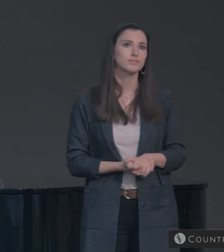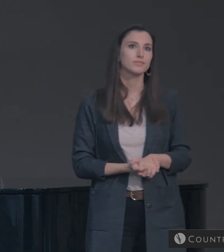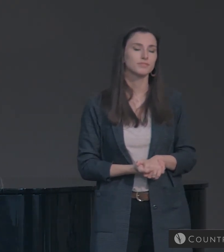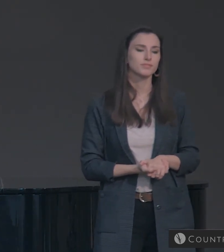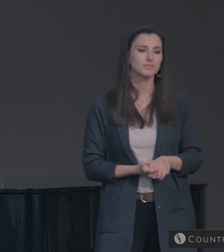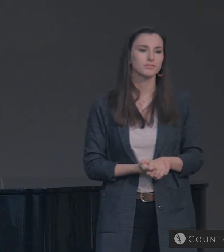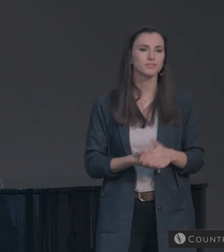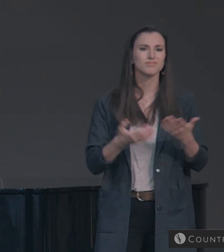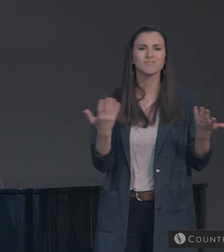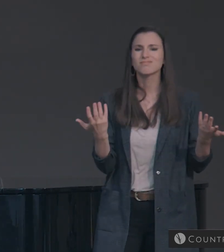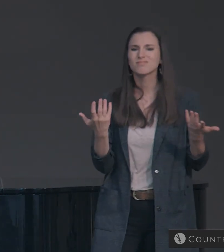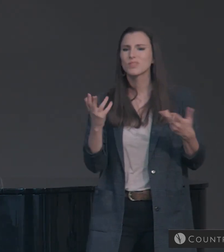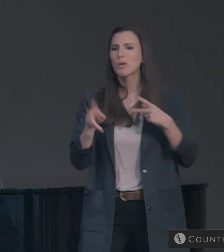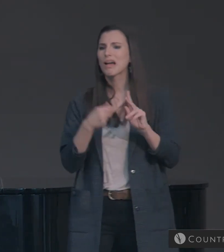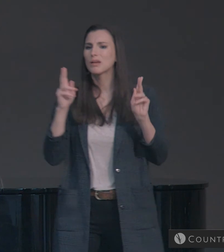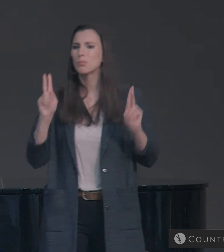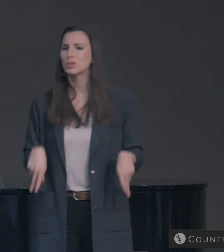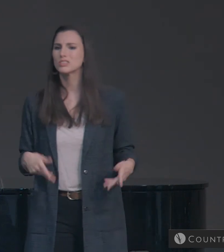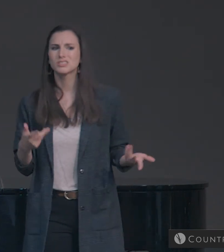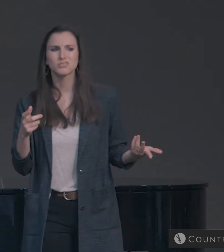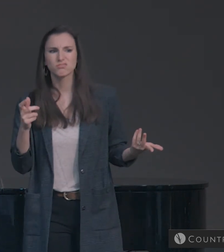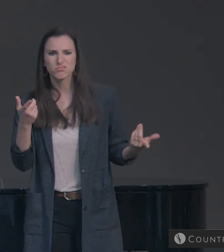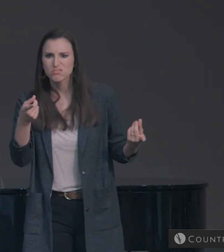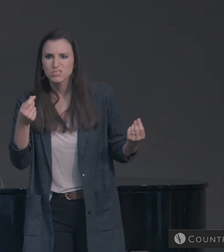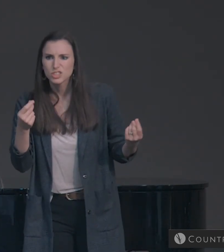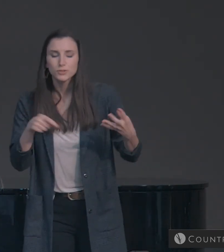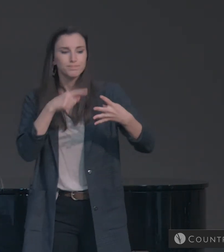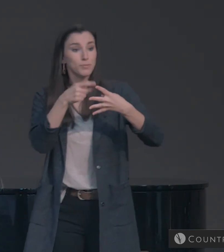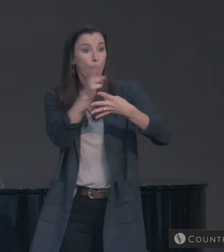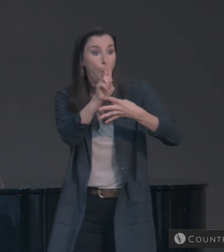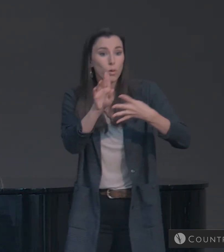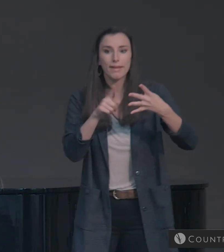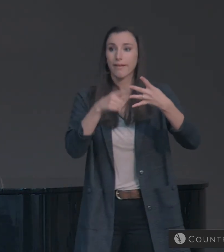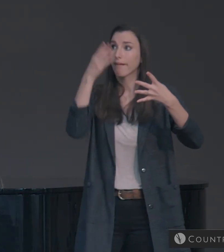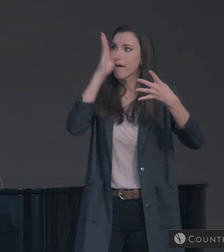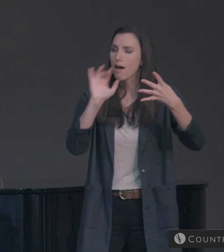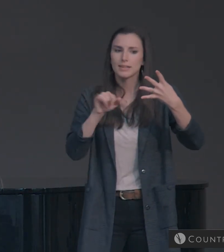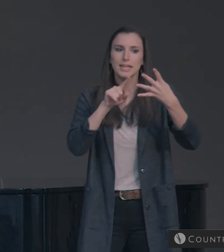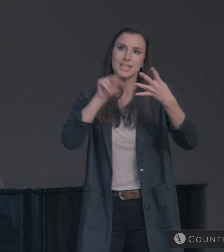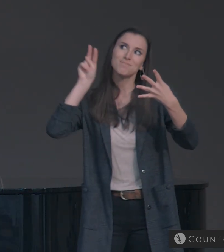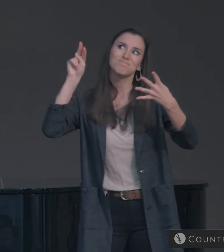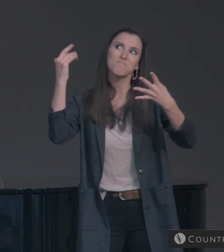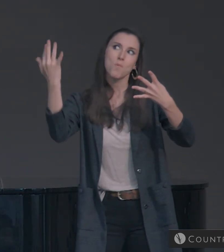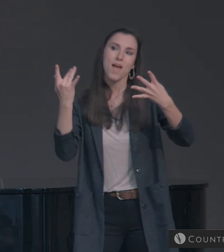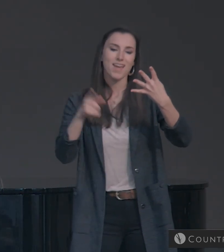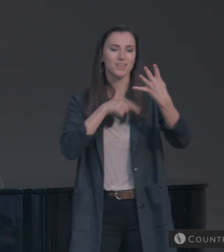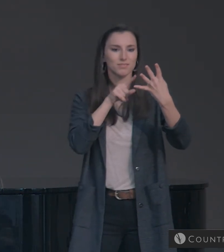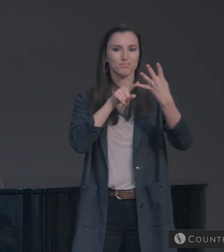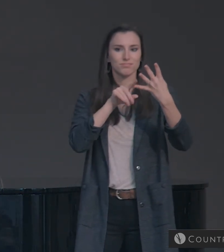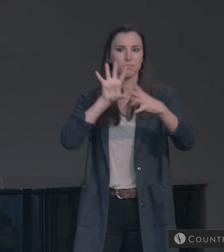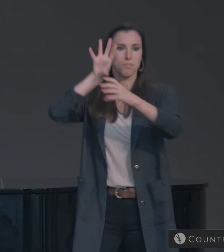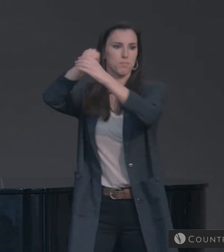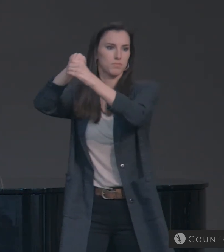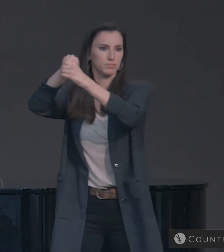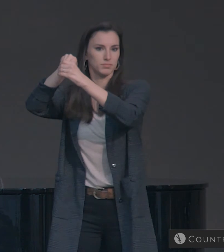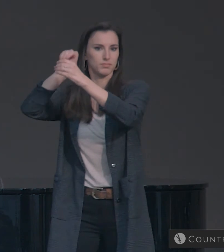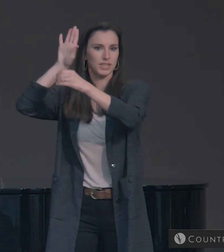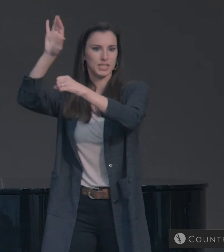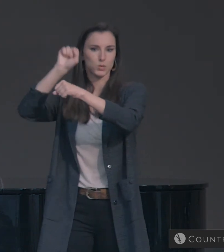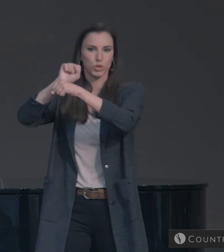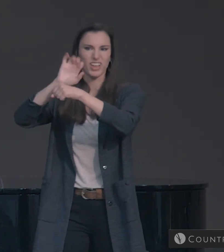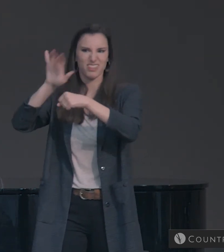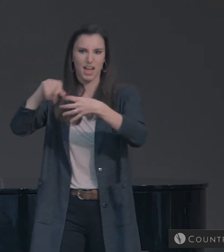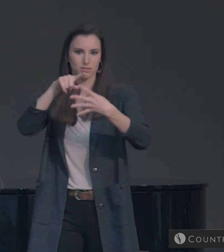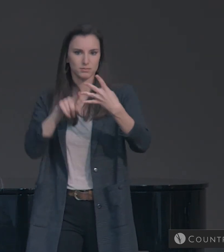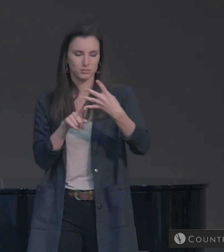What kind of people should you be? Holy, godly, expecting, participating. So holiness